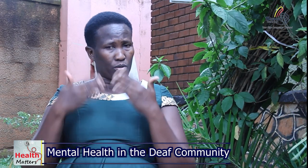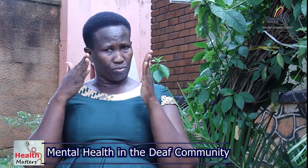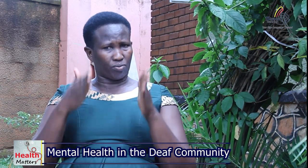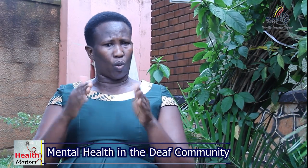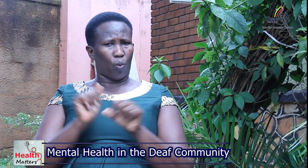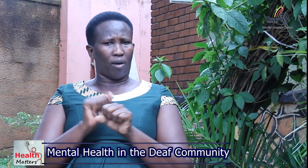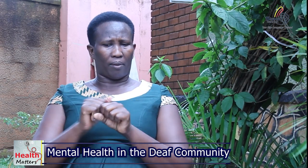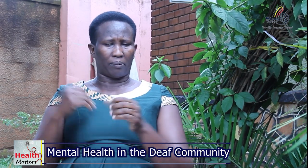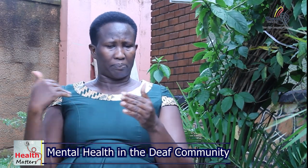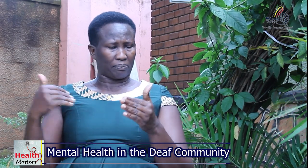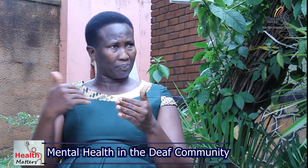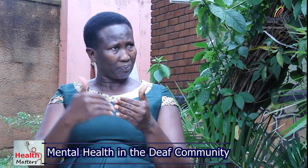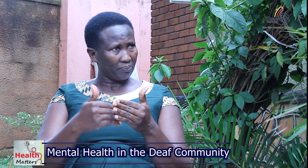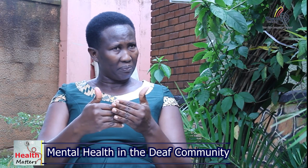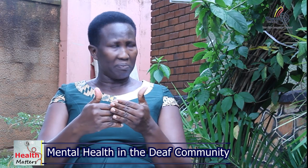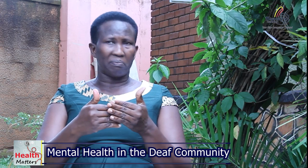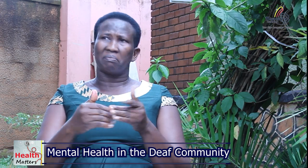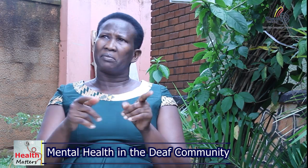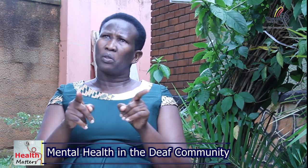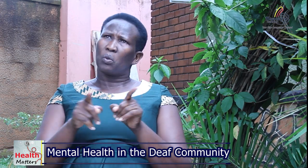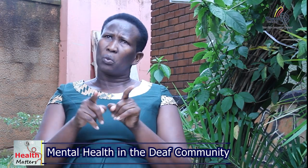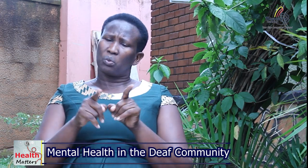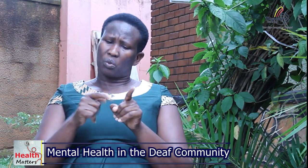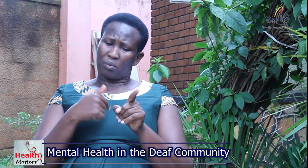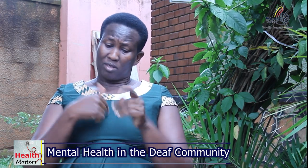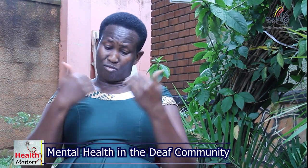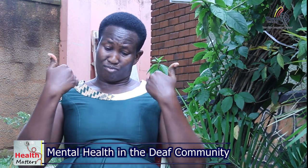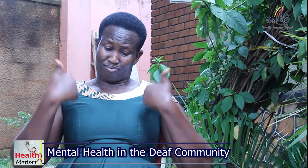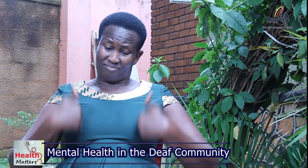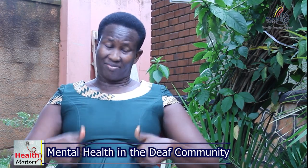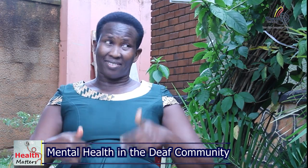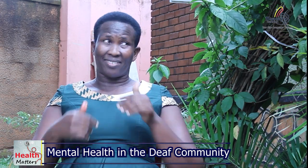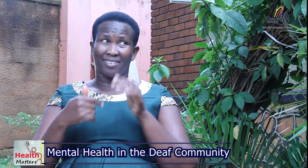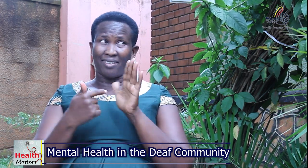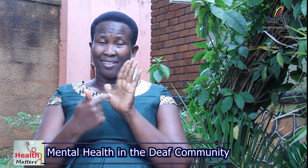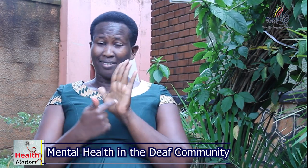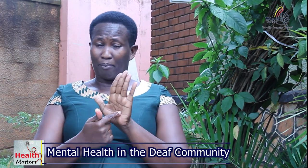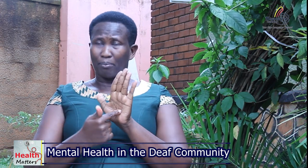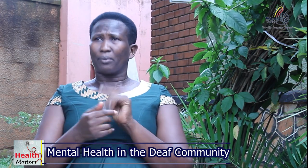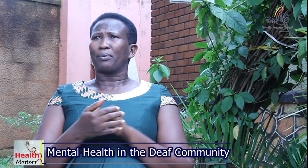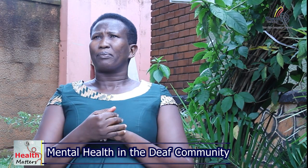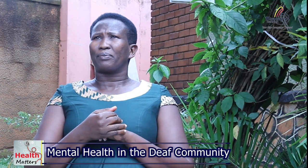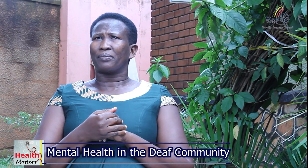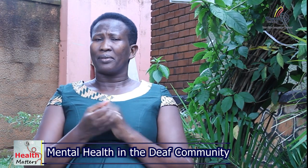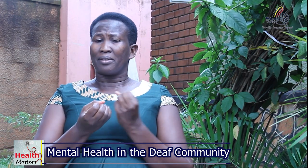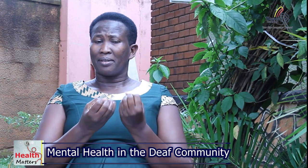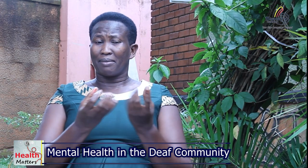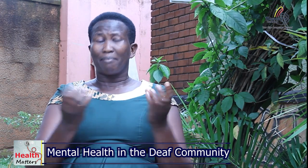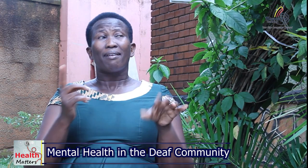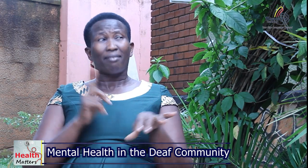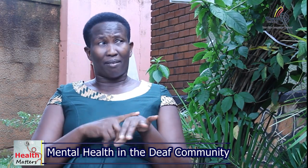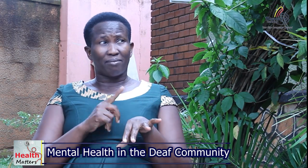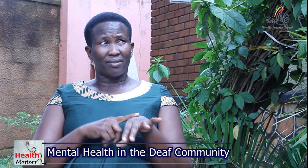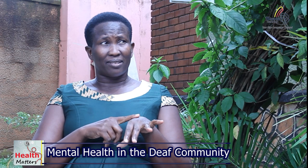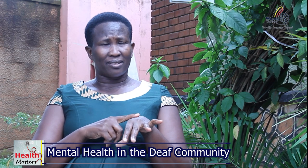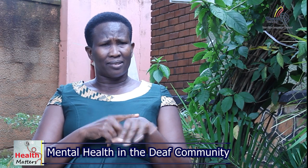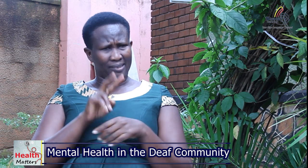otherwise we are focusing on this and we are working with the different countries me personally i give an example